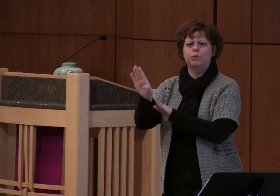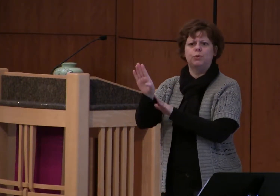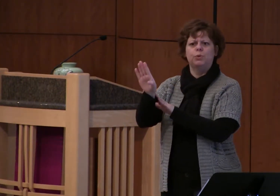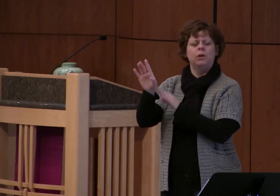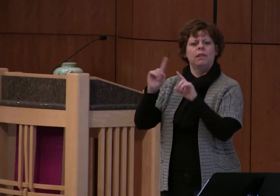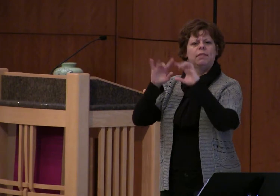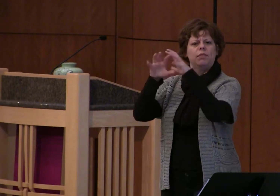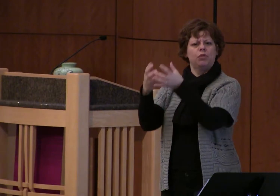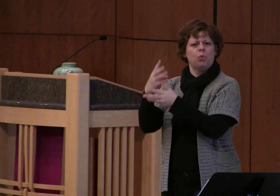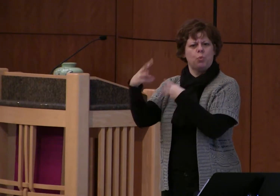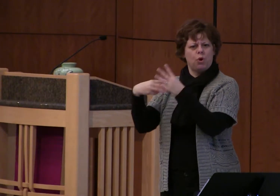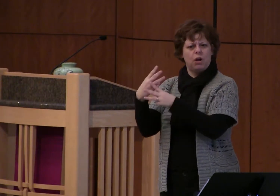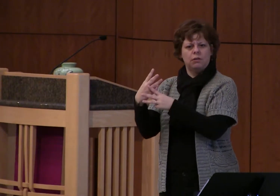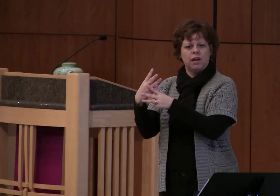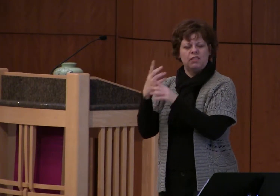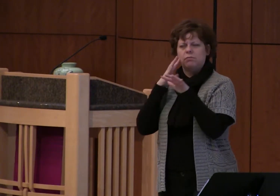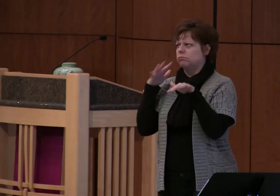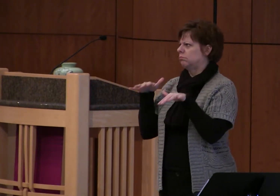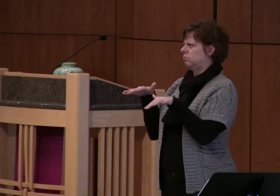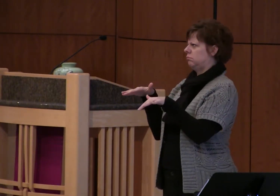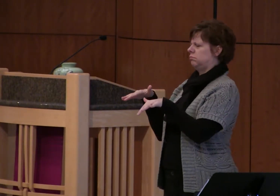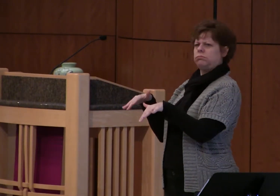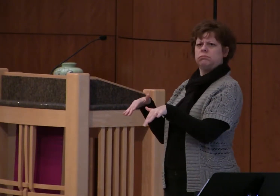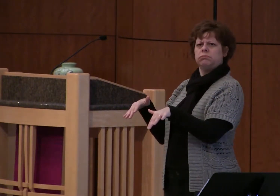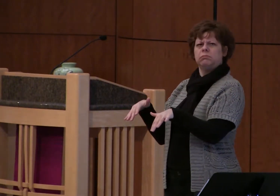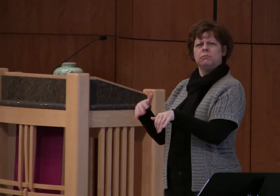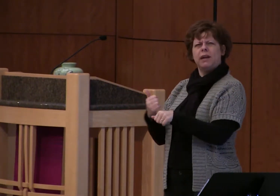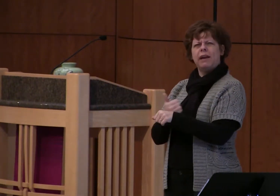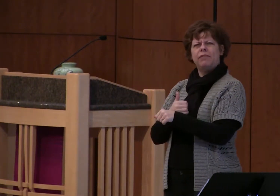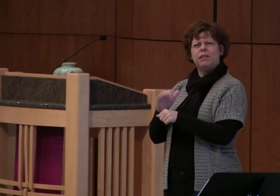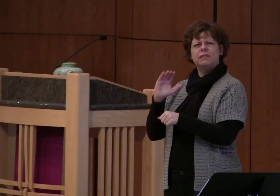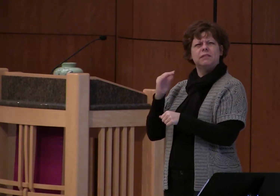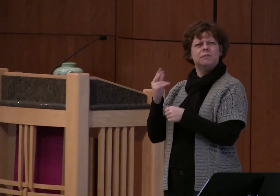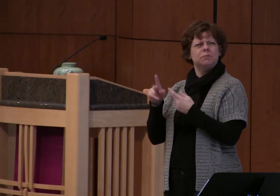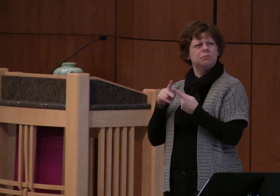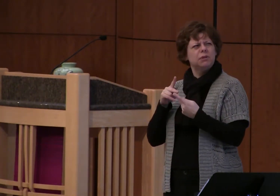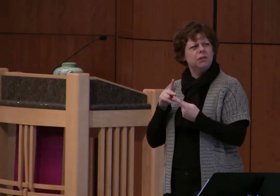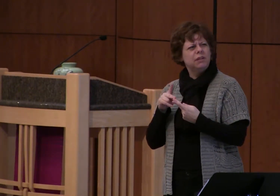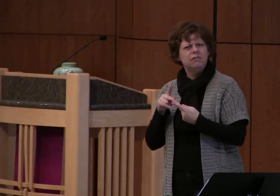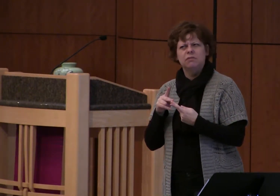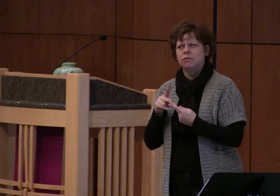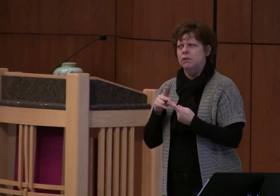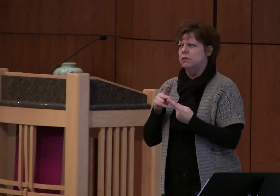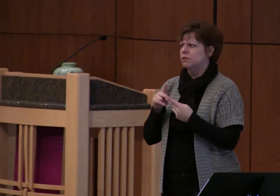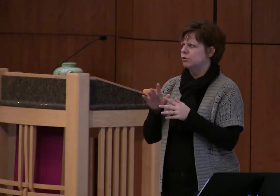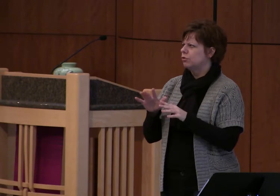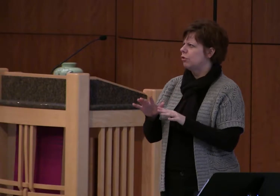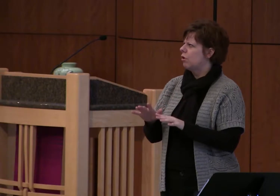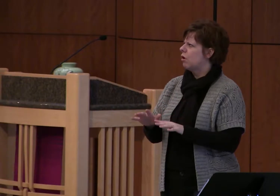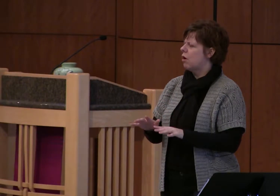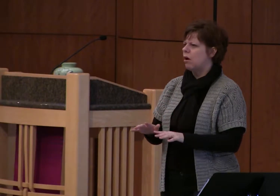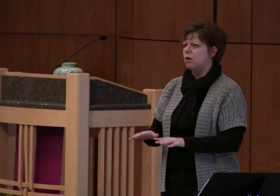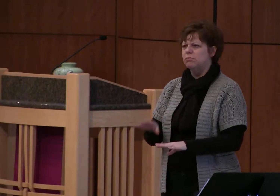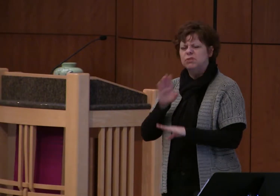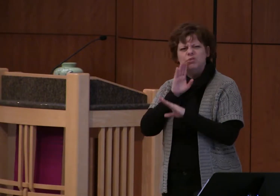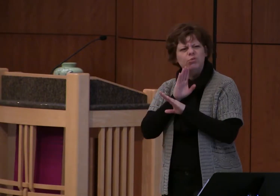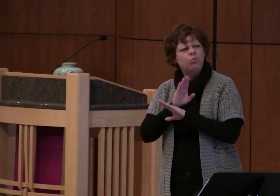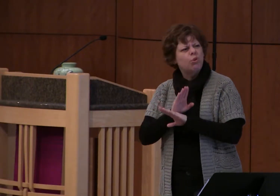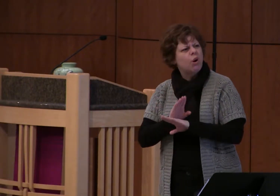are struck actually by how peaceful and serene and everything looks they walk into a cul-de-sac where the